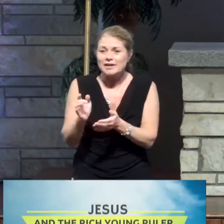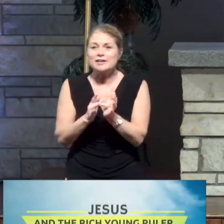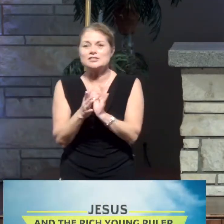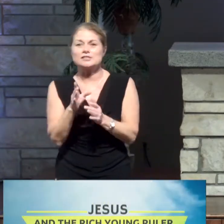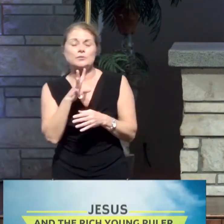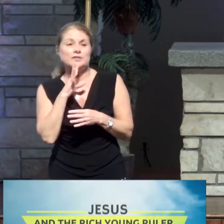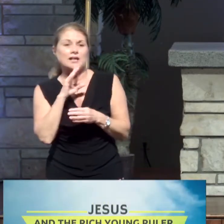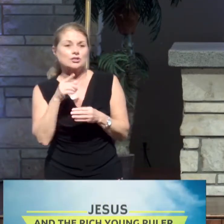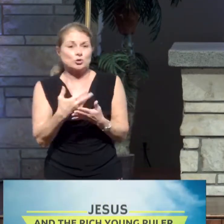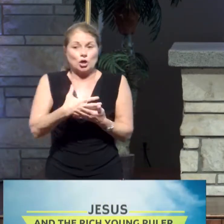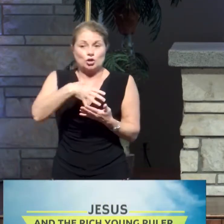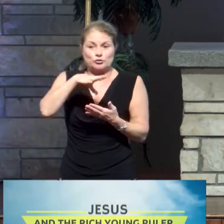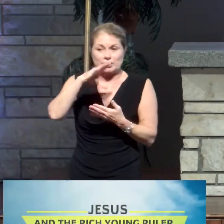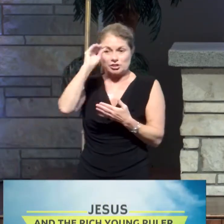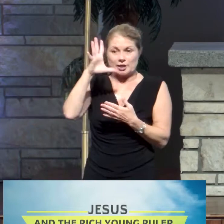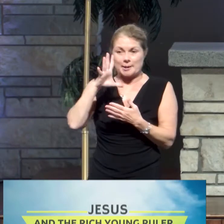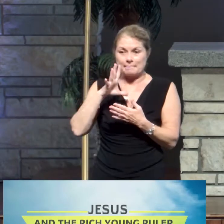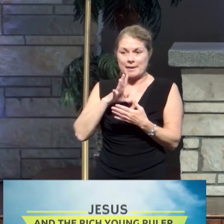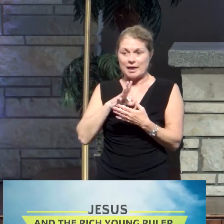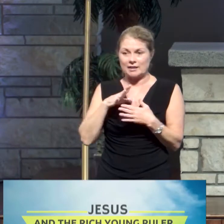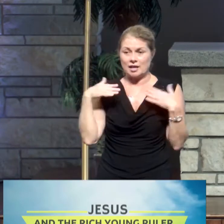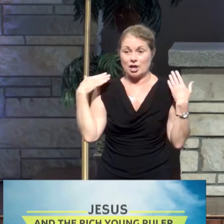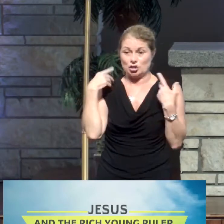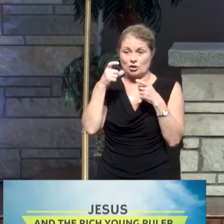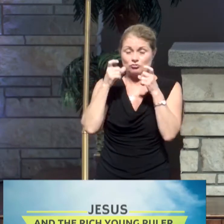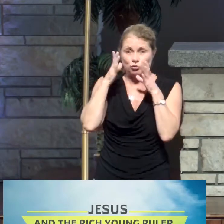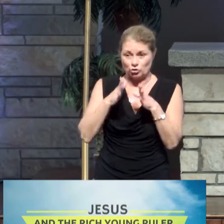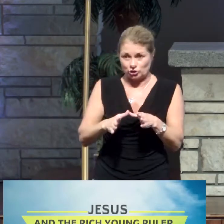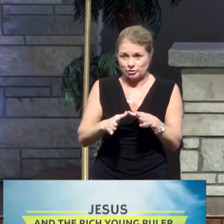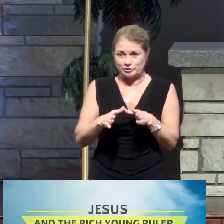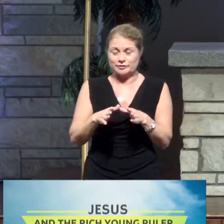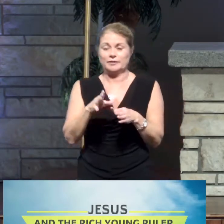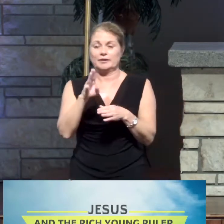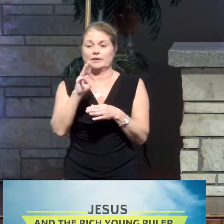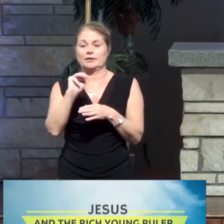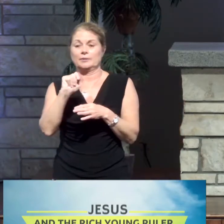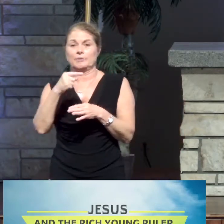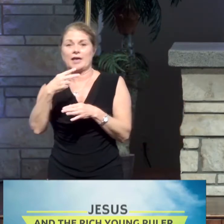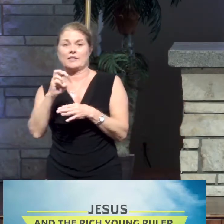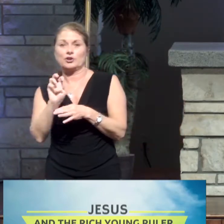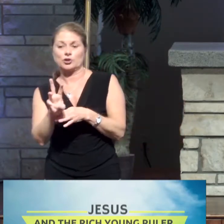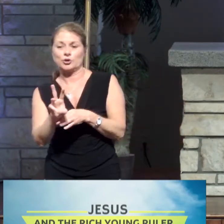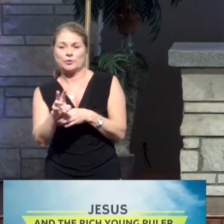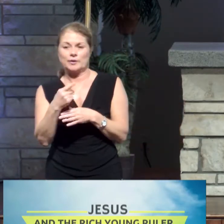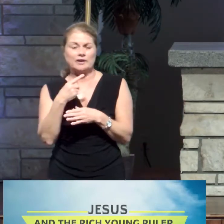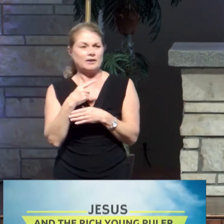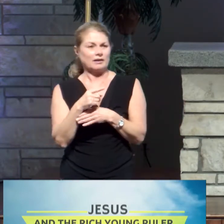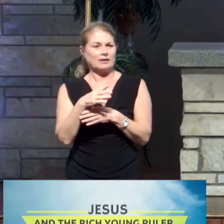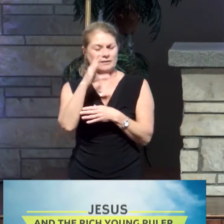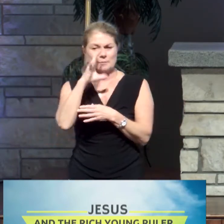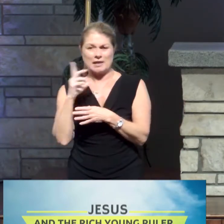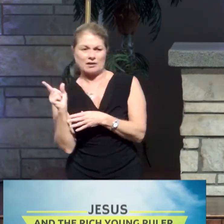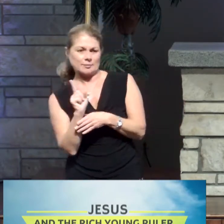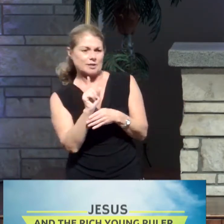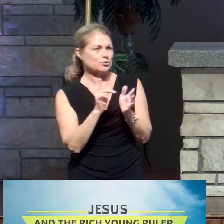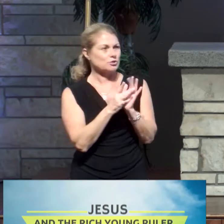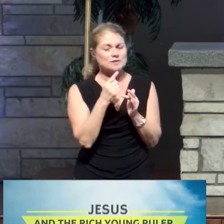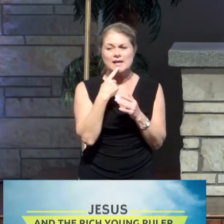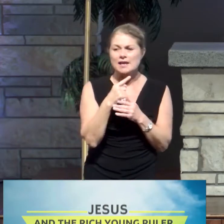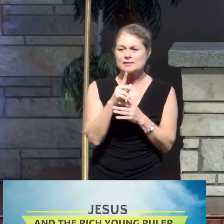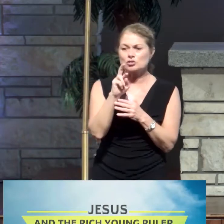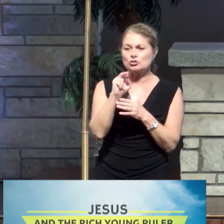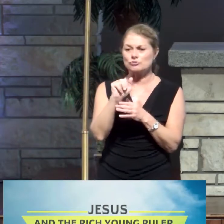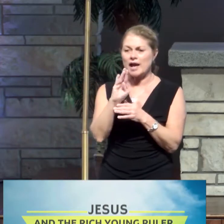rich young ruler in the book of Matthew, chapter 19. This young ruler comes up to Jesus and says, Rabbi, or good teacher,